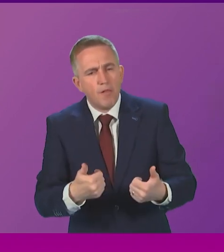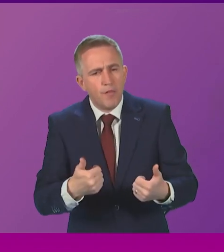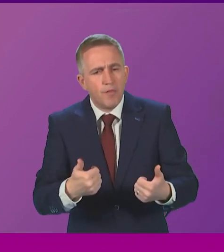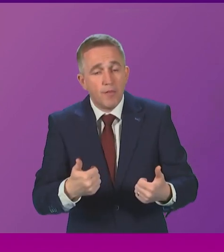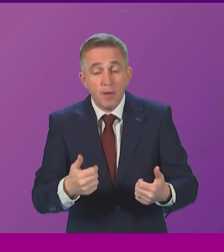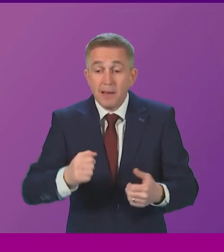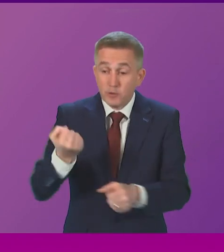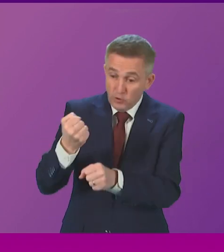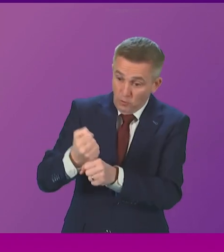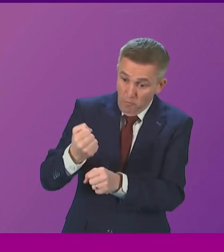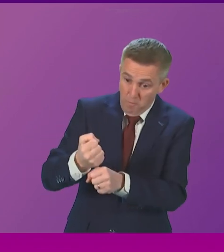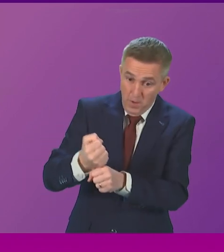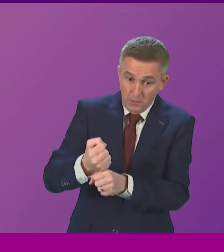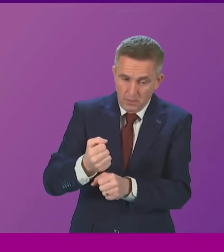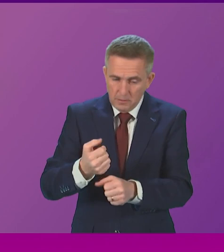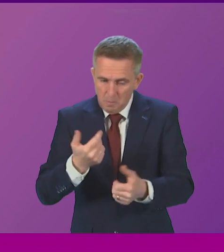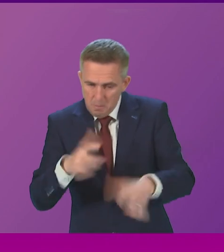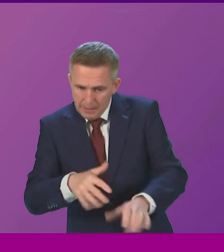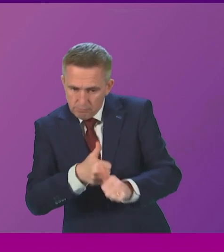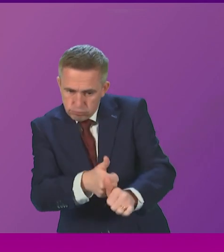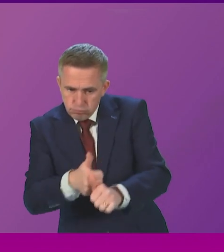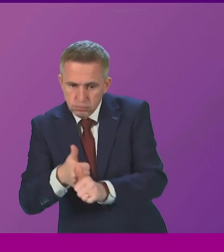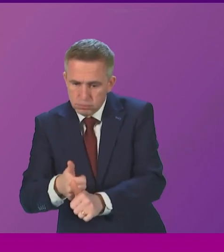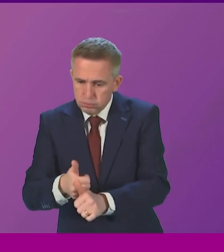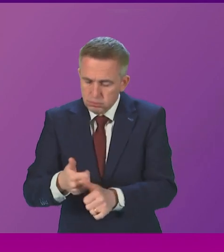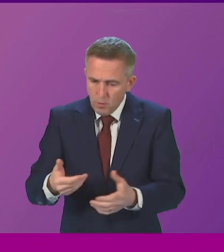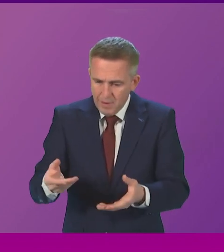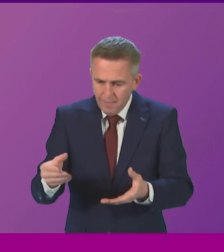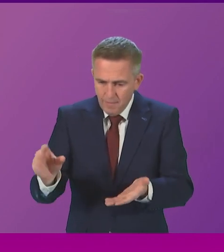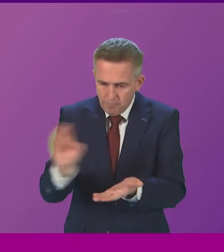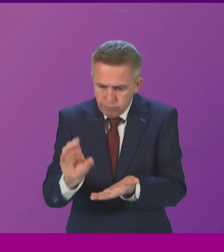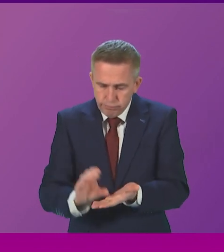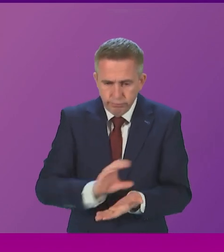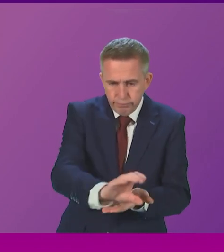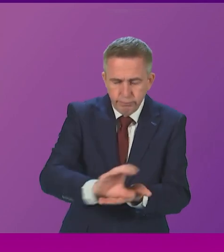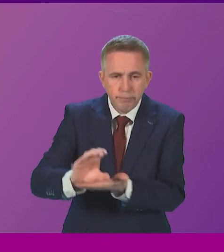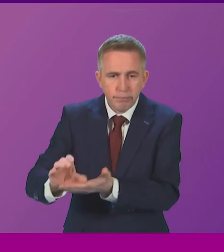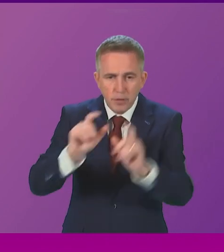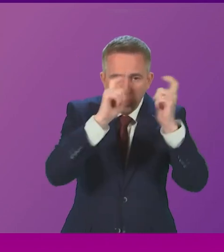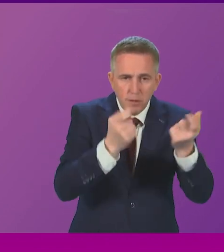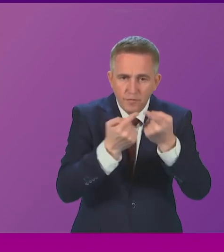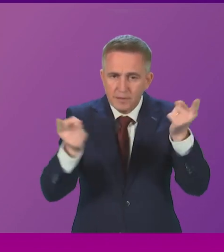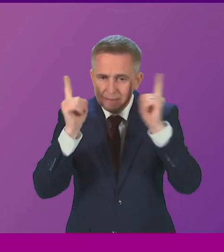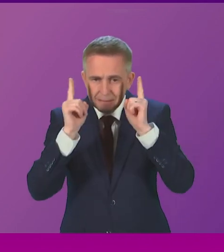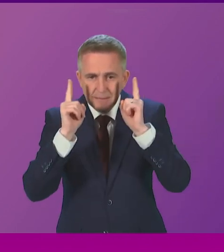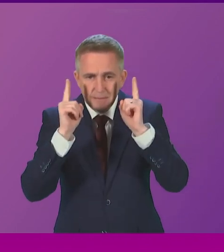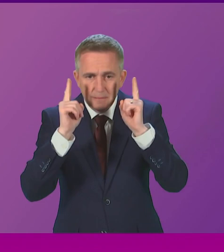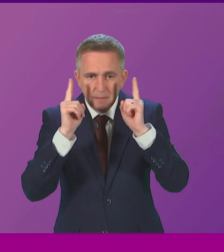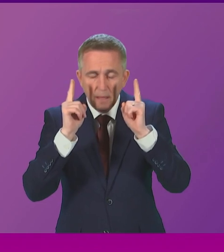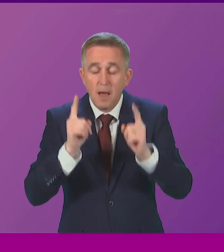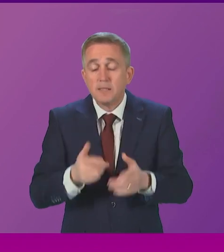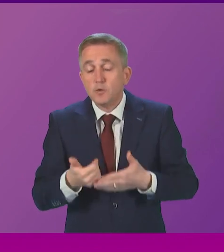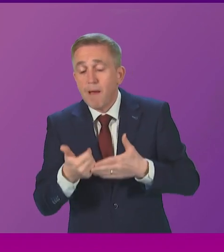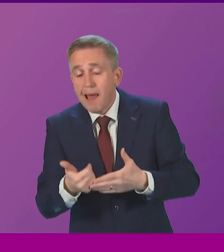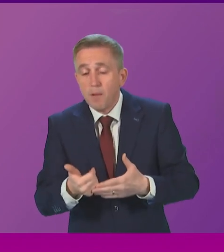assisted with that. We provide a substantial package of funding to universities and colleges. provide this additional funding to support the recruitment